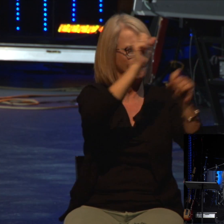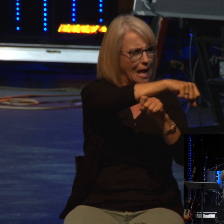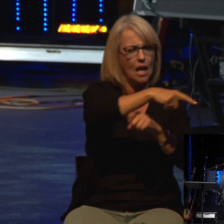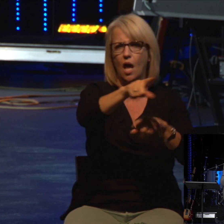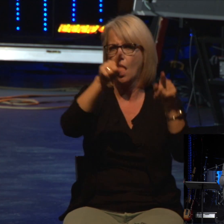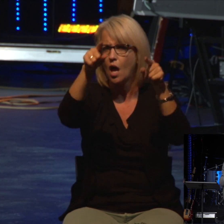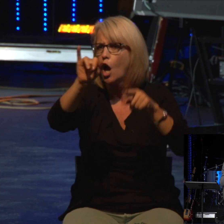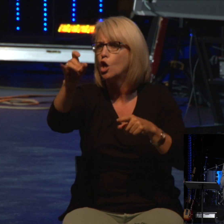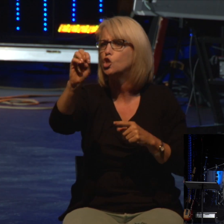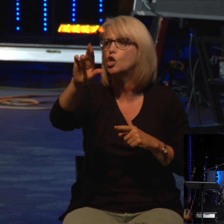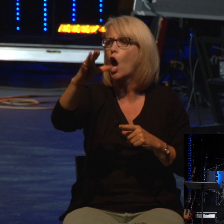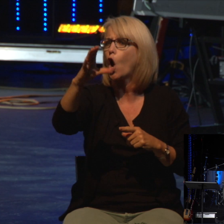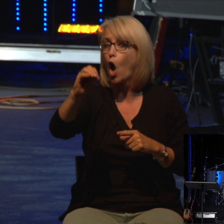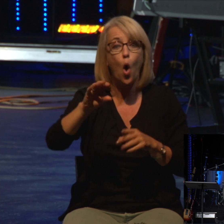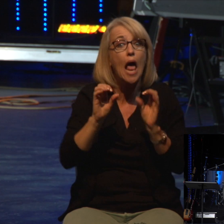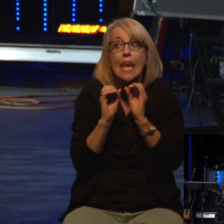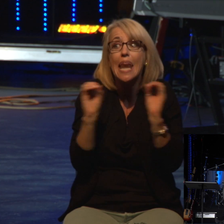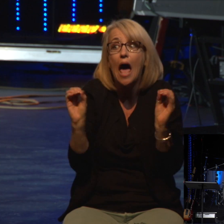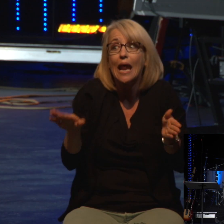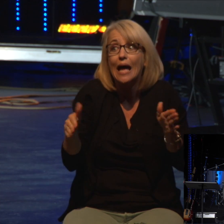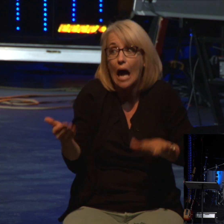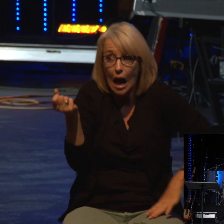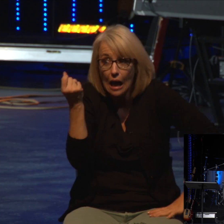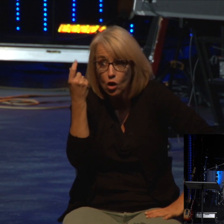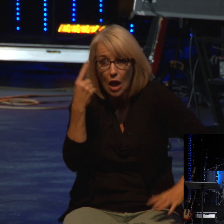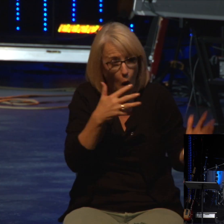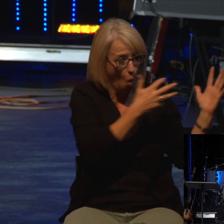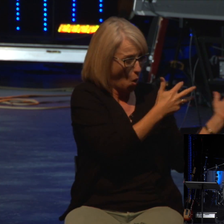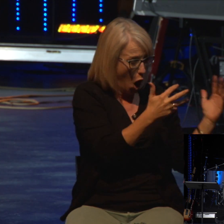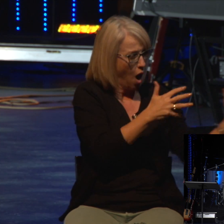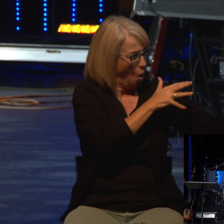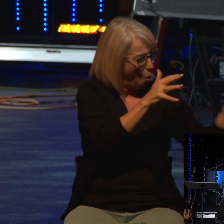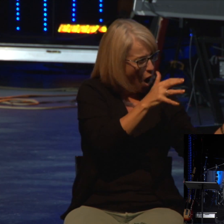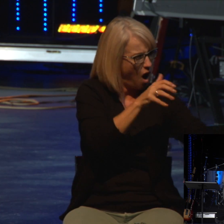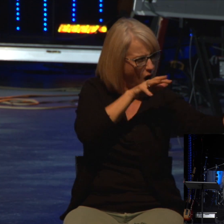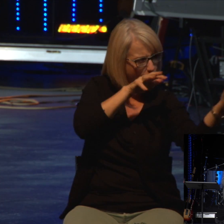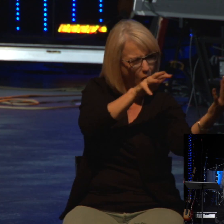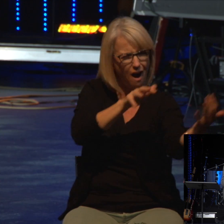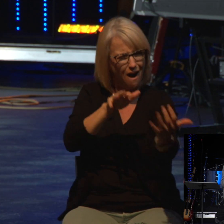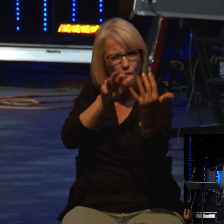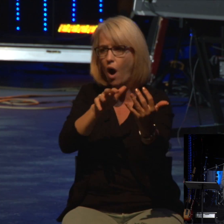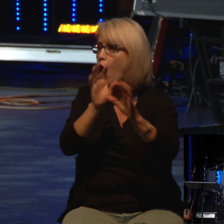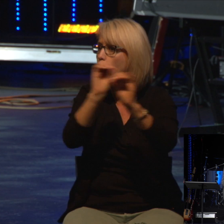They had not had a casualty in battle. And here they are, facing this little city,